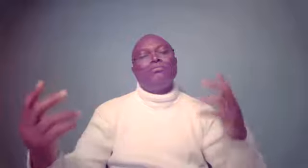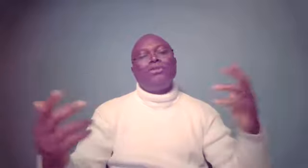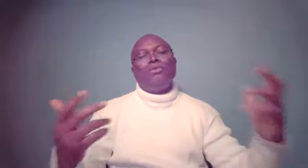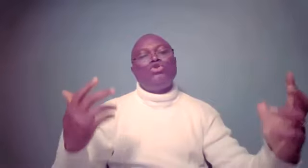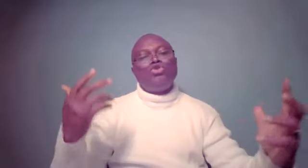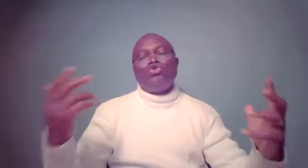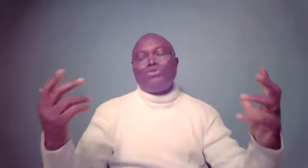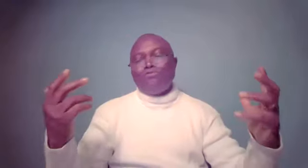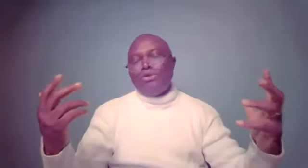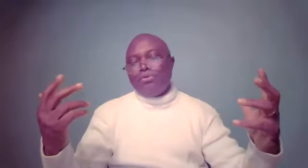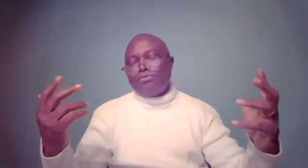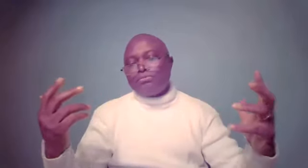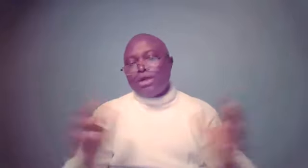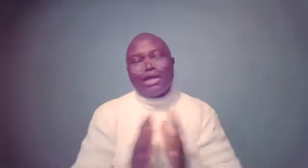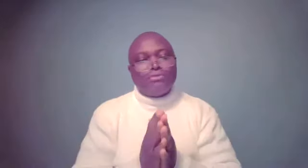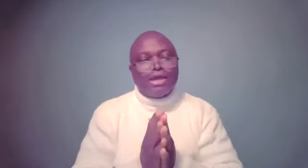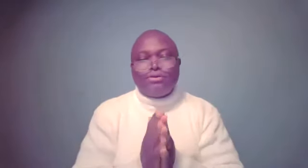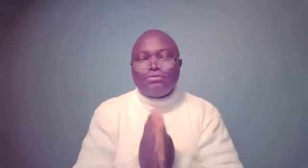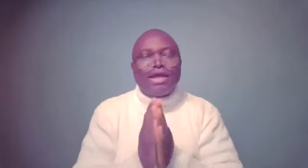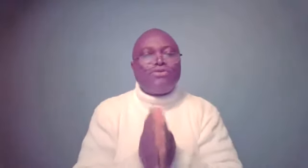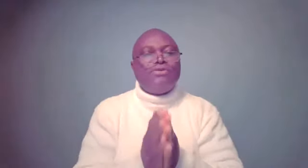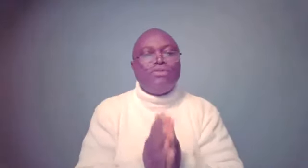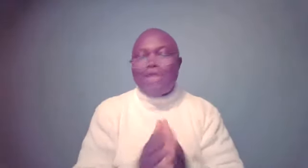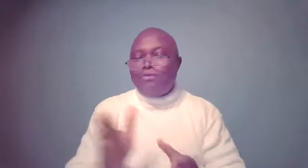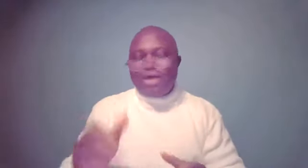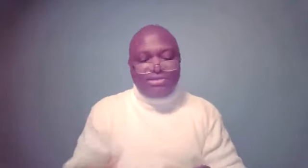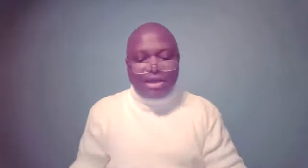There were two groups of people. got to round it up now. You guys are.